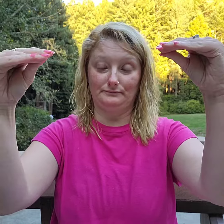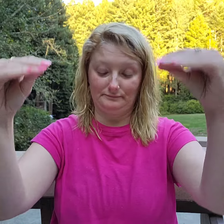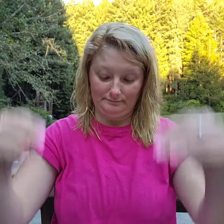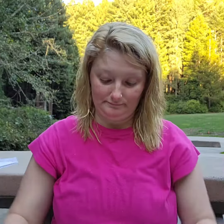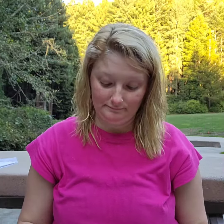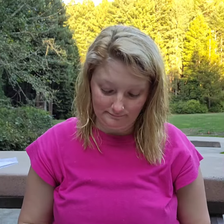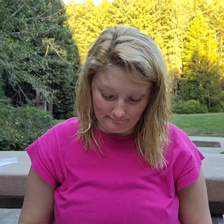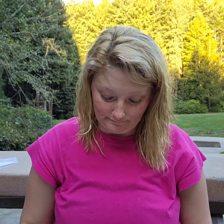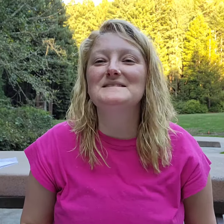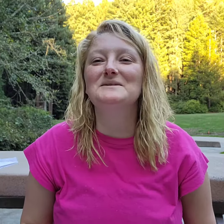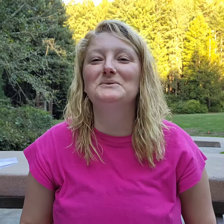Store. School.